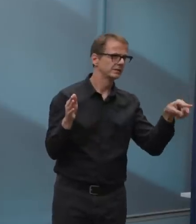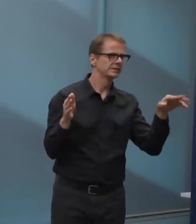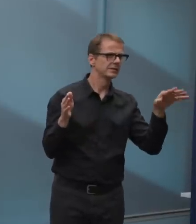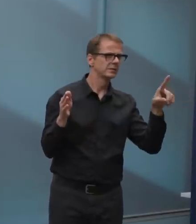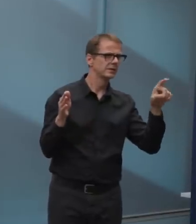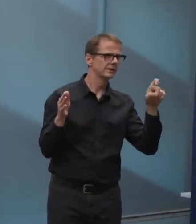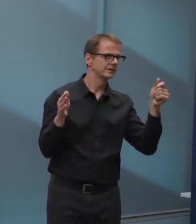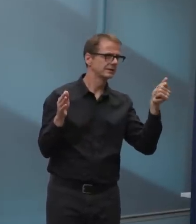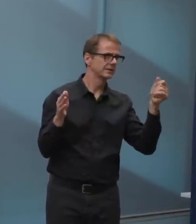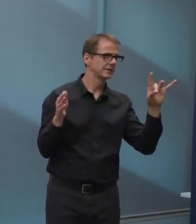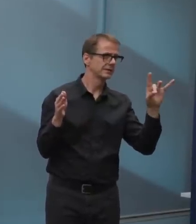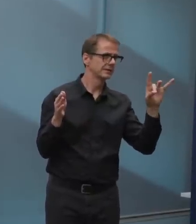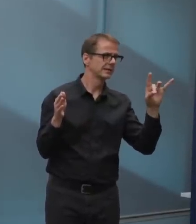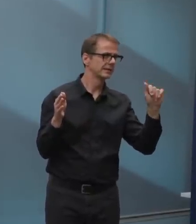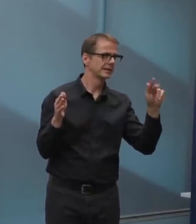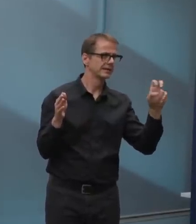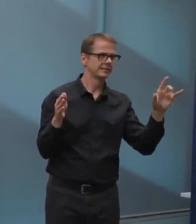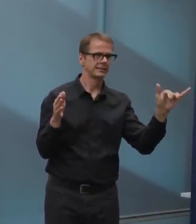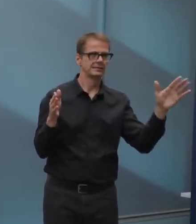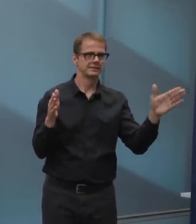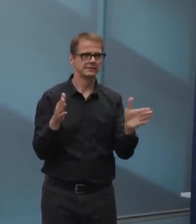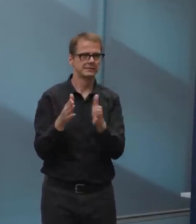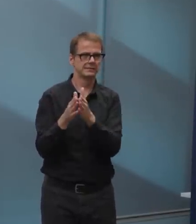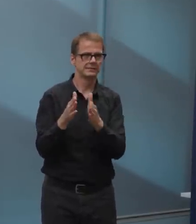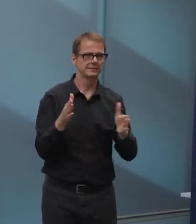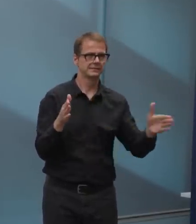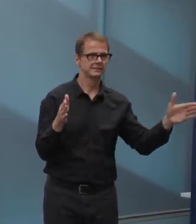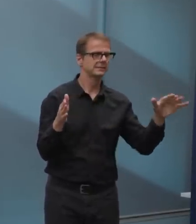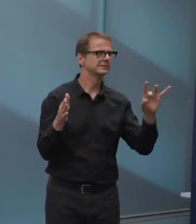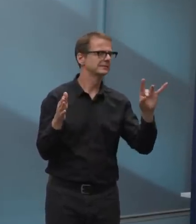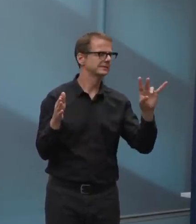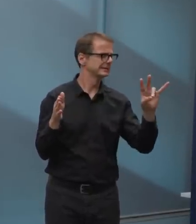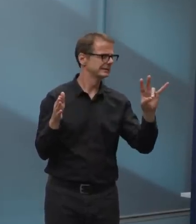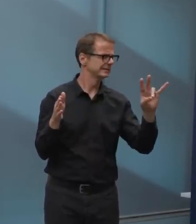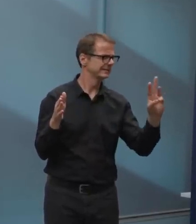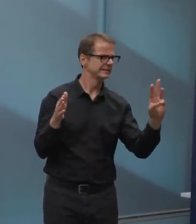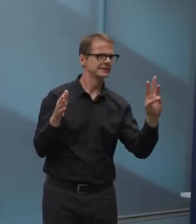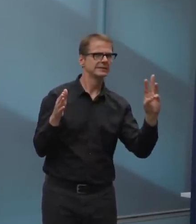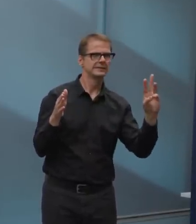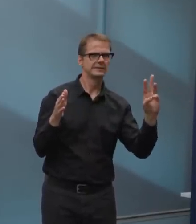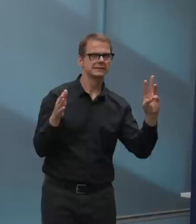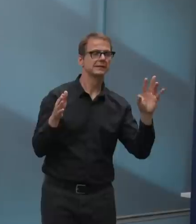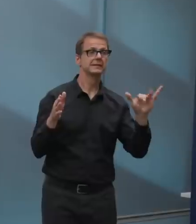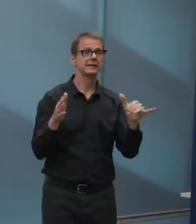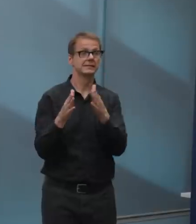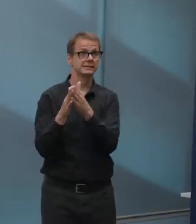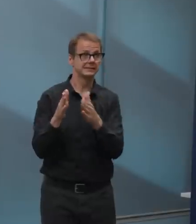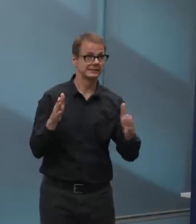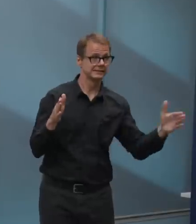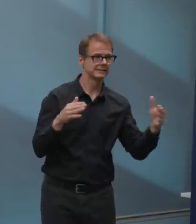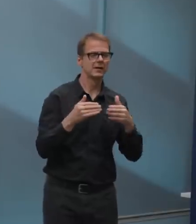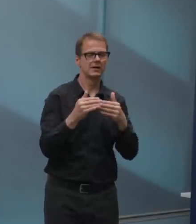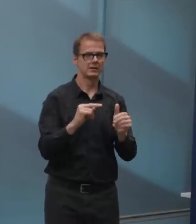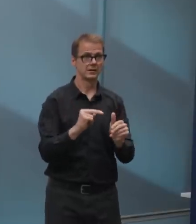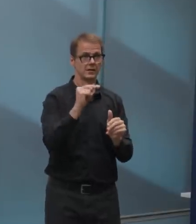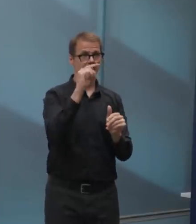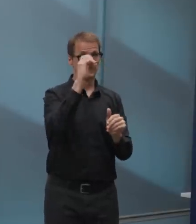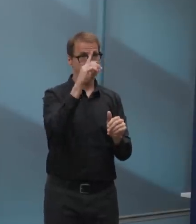and on 75th Street from 110th Avenue to Ada Boulevard. And that information will be provided in a press release.